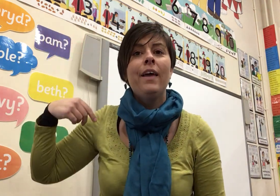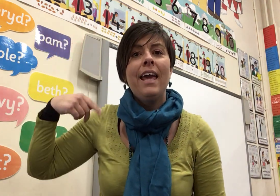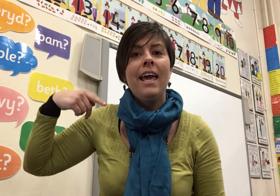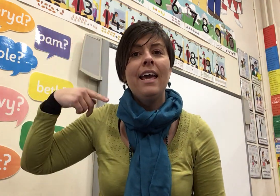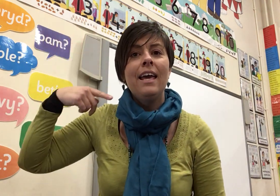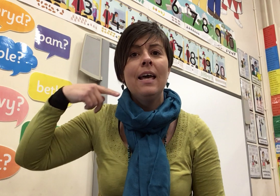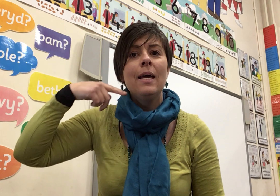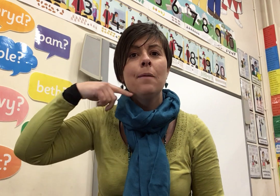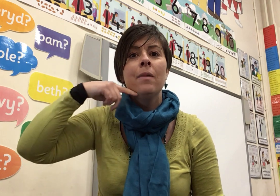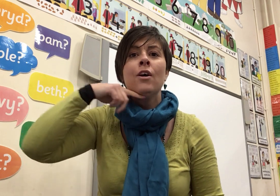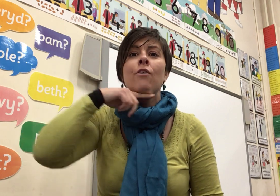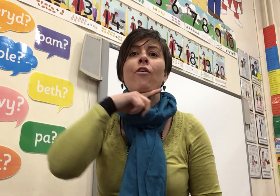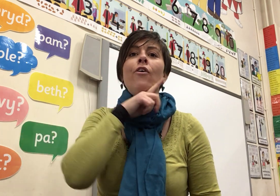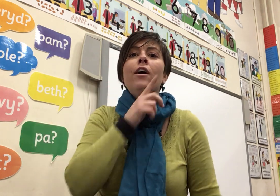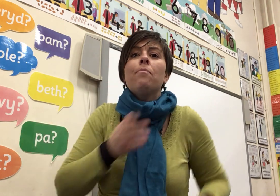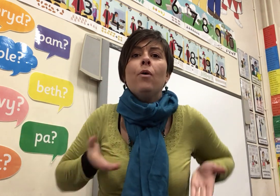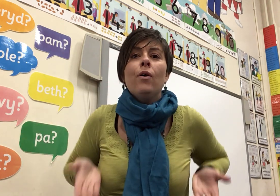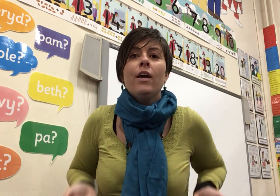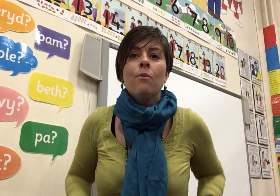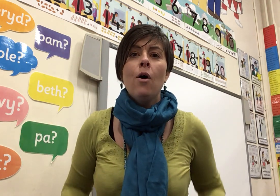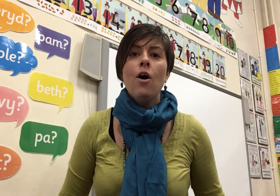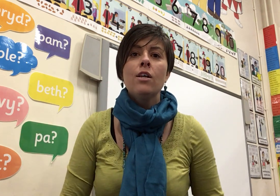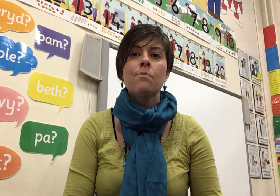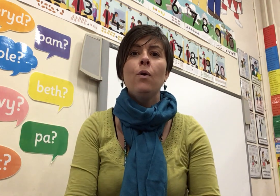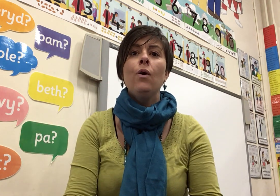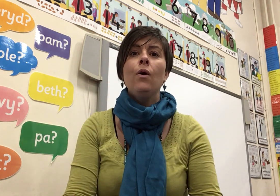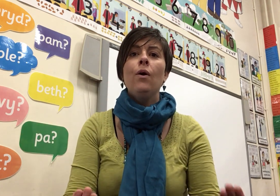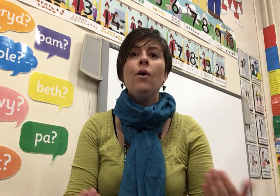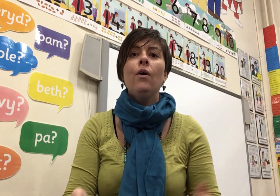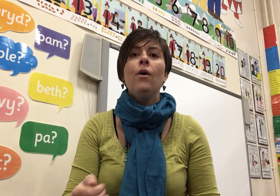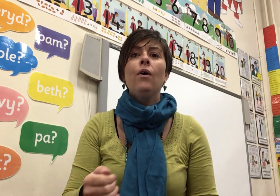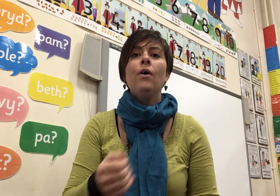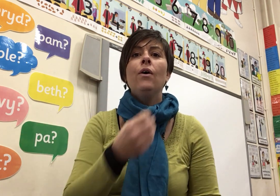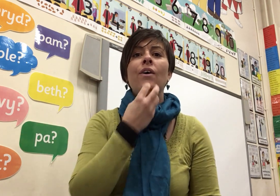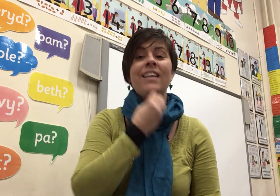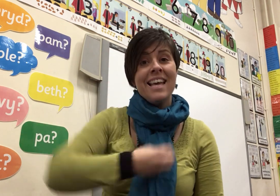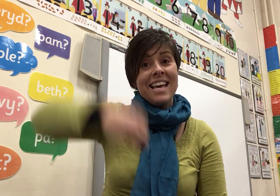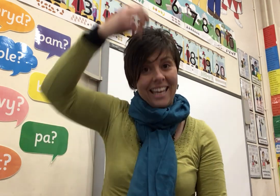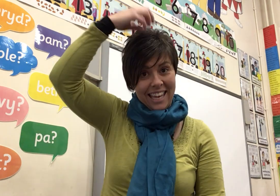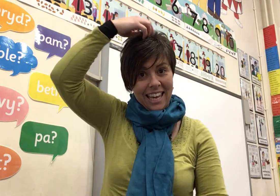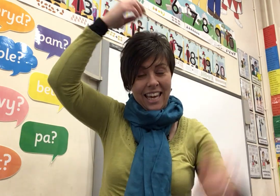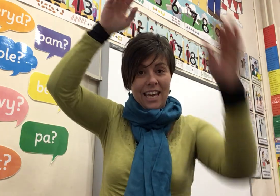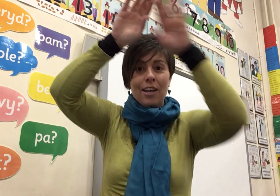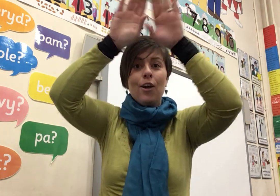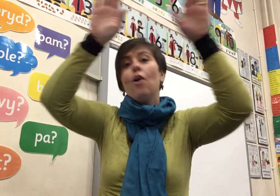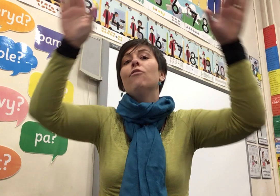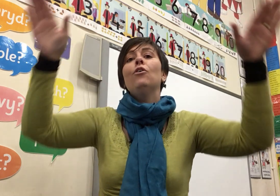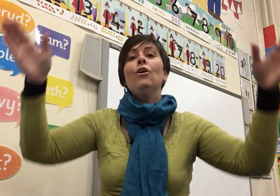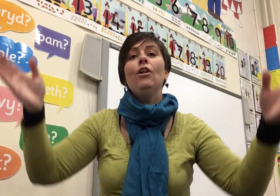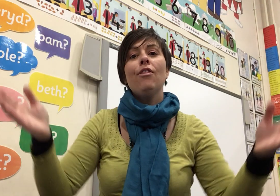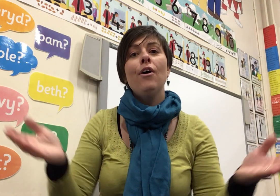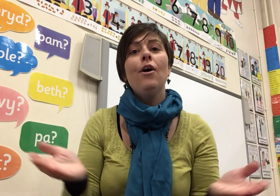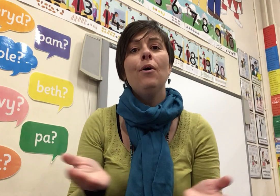him For a boy was born King of all the